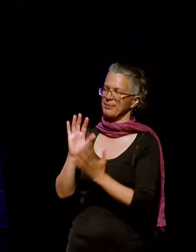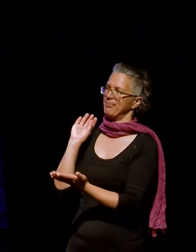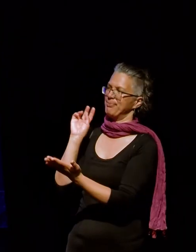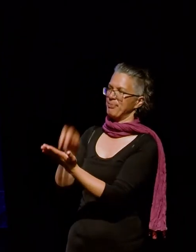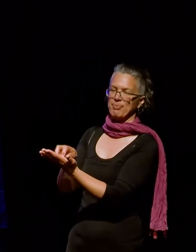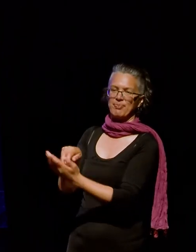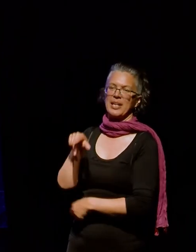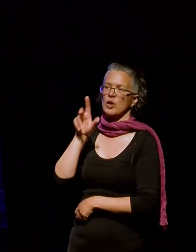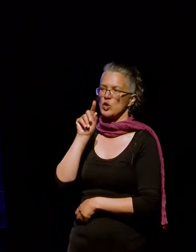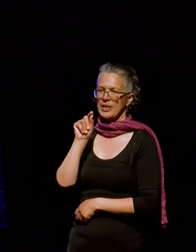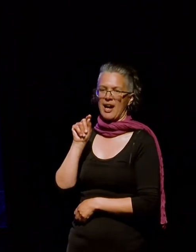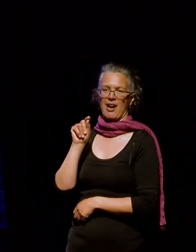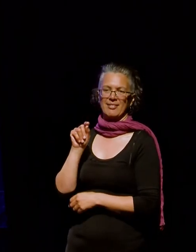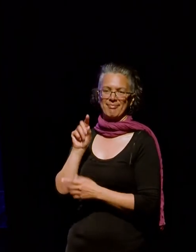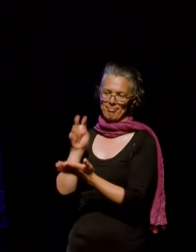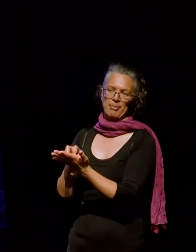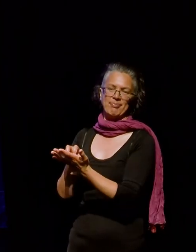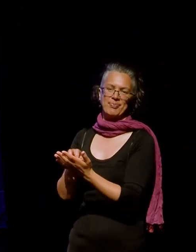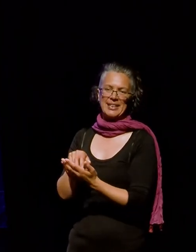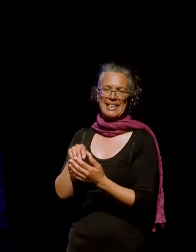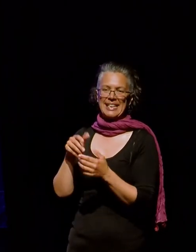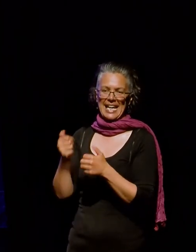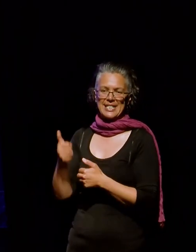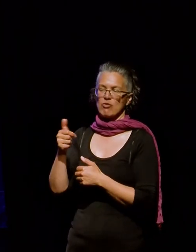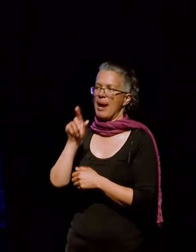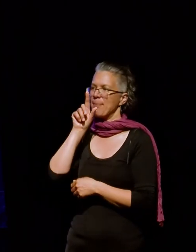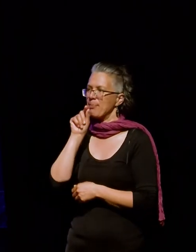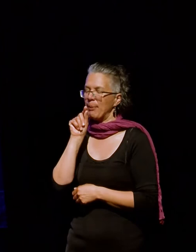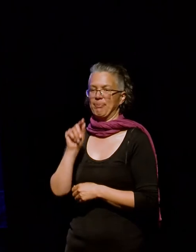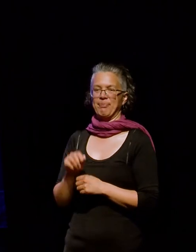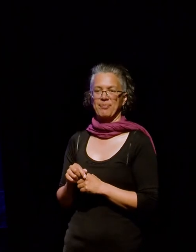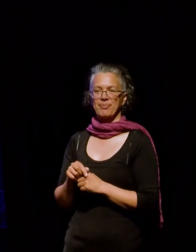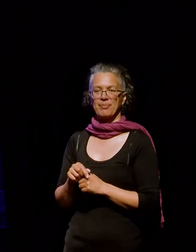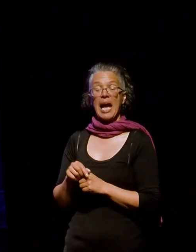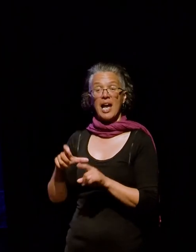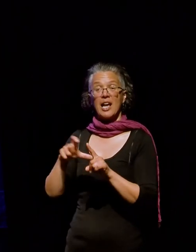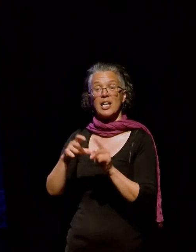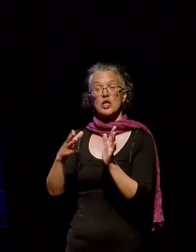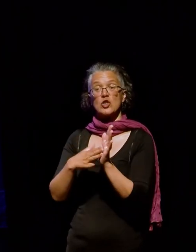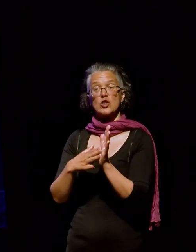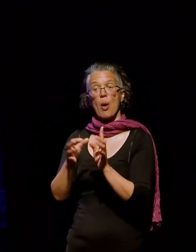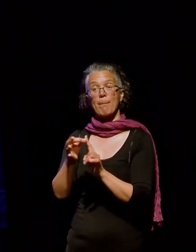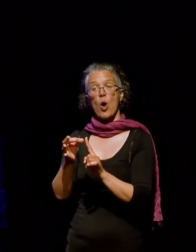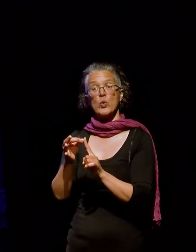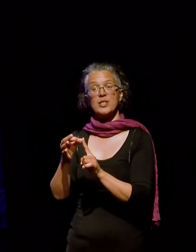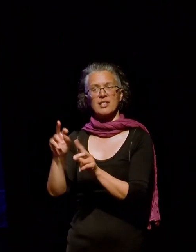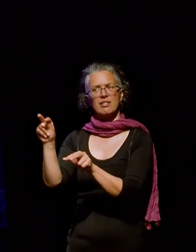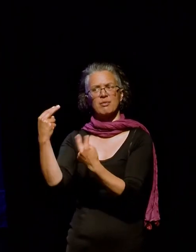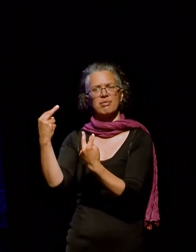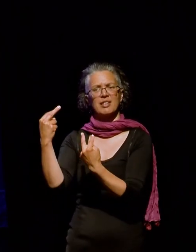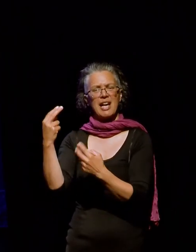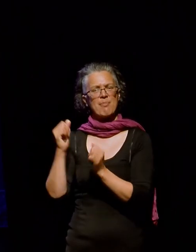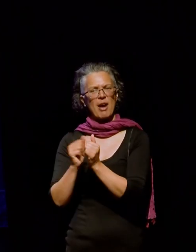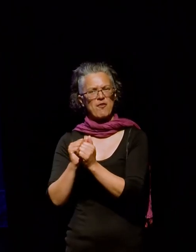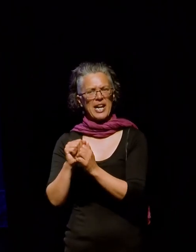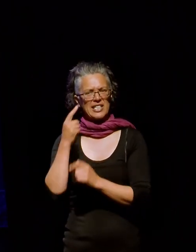Twitter, Instagram. And the Dom post took notice, largely because I had a friend working there and I thought he might